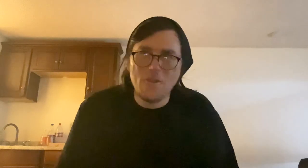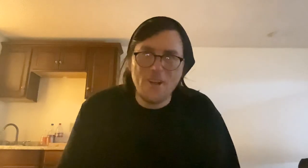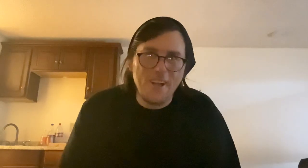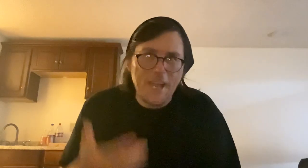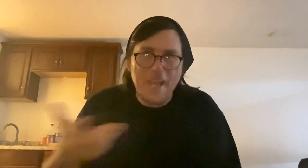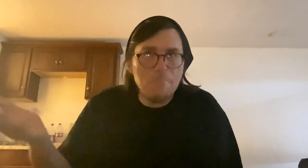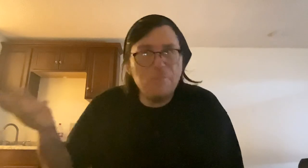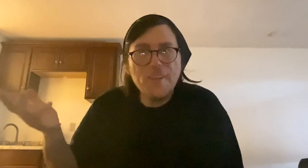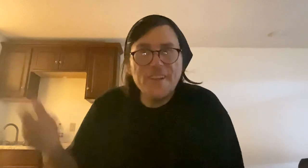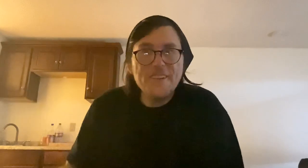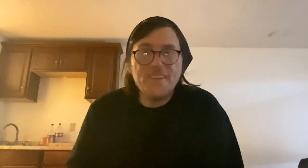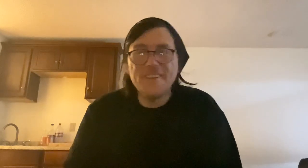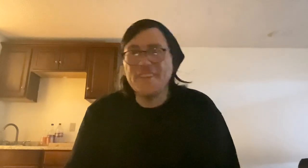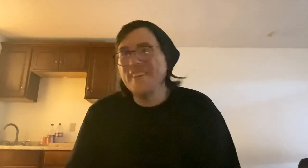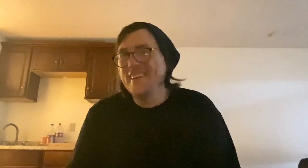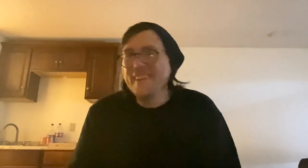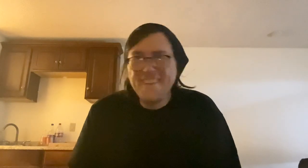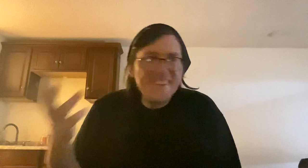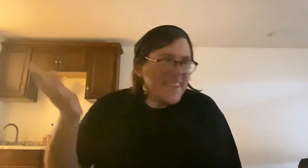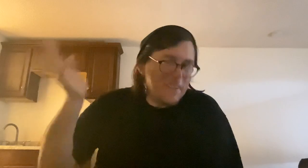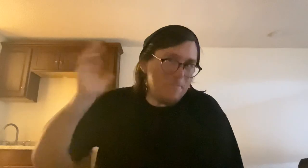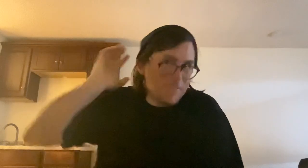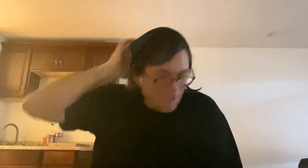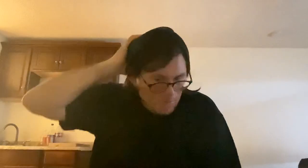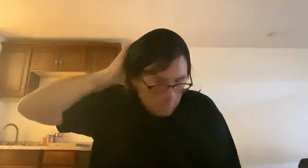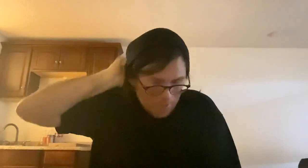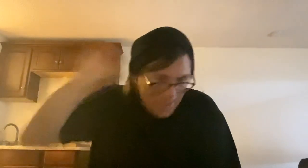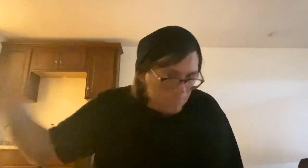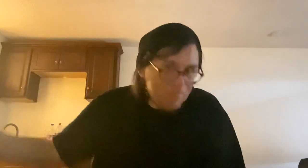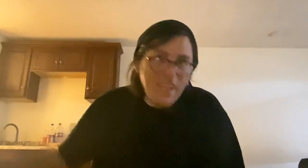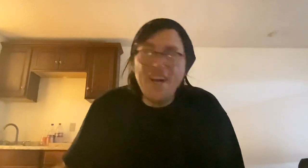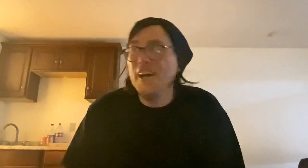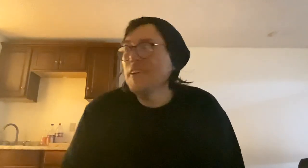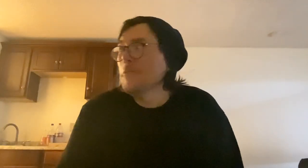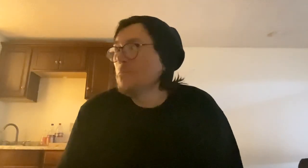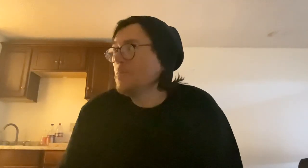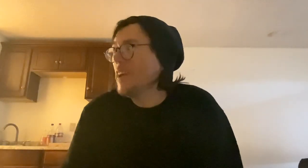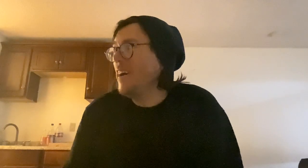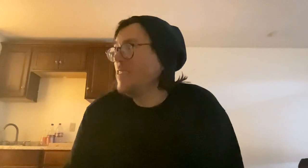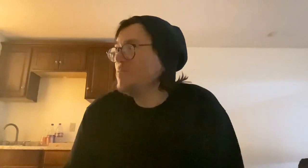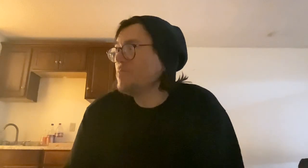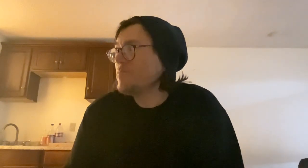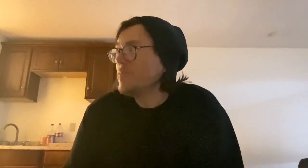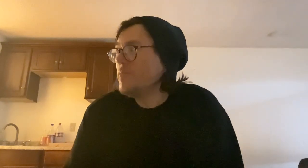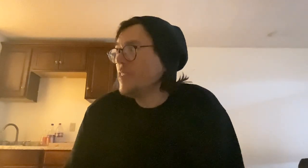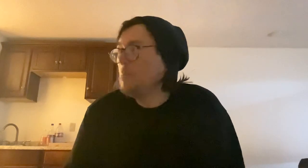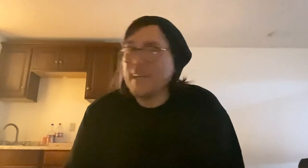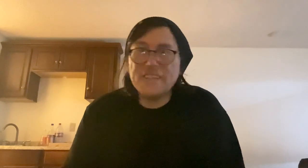AIM, if you remember that, you know, back in the